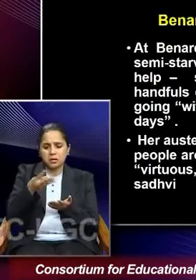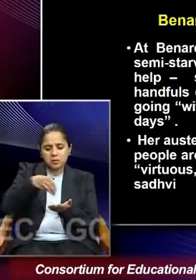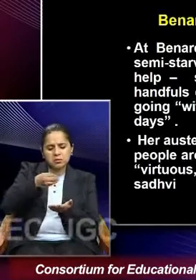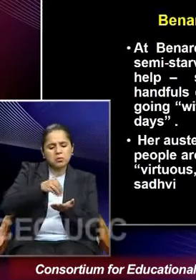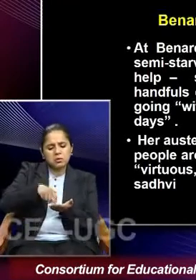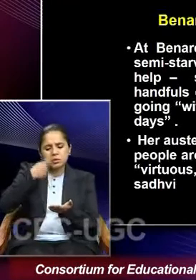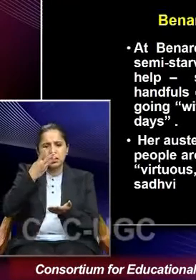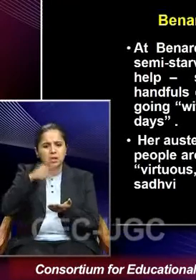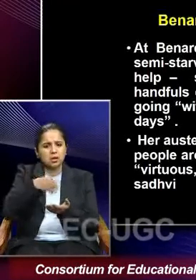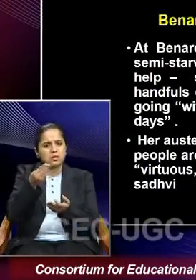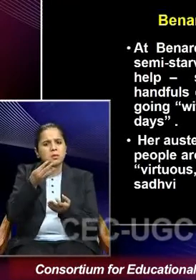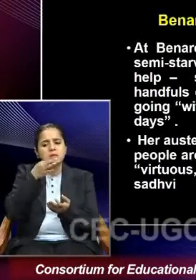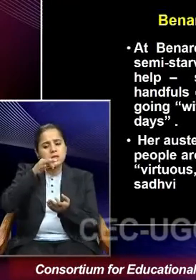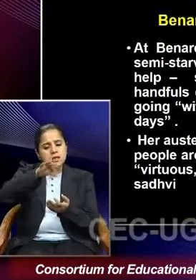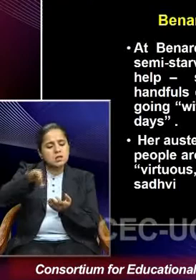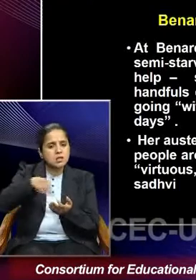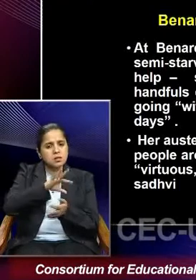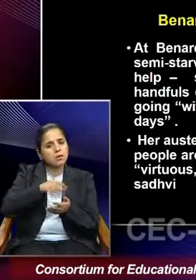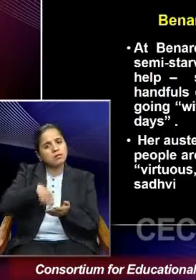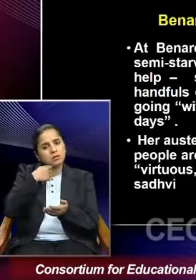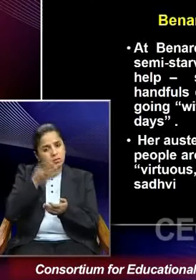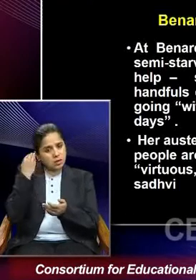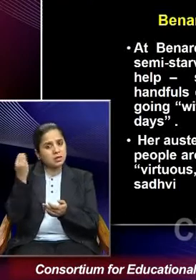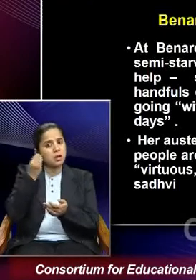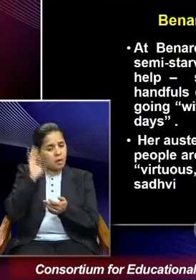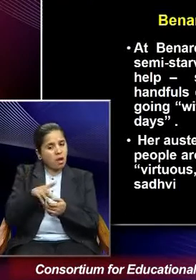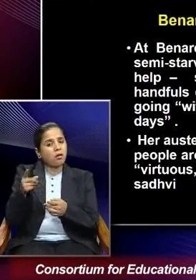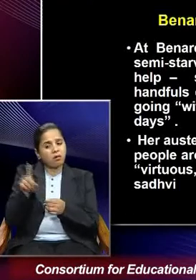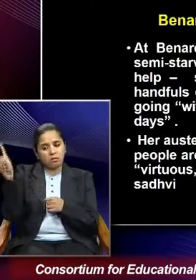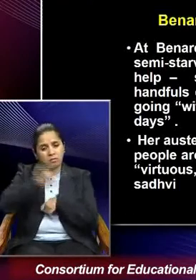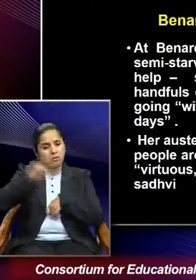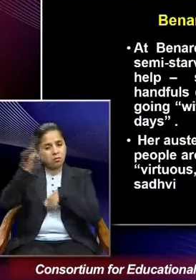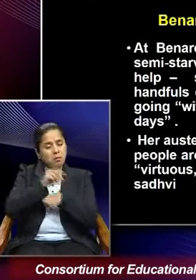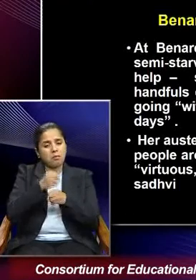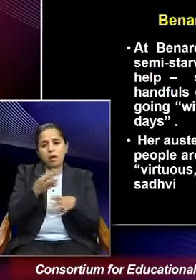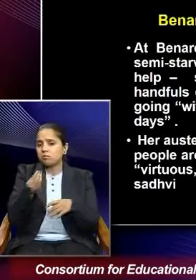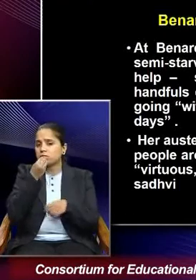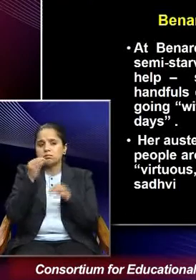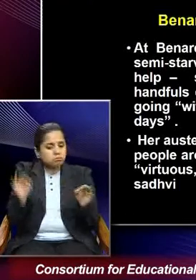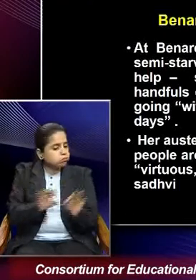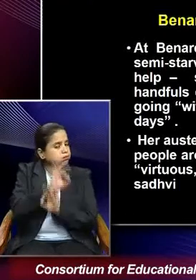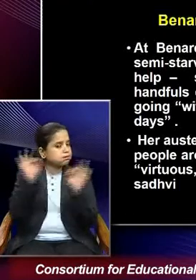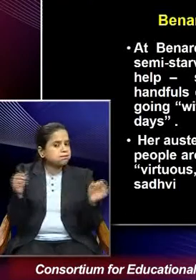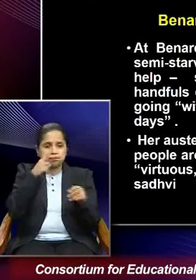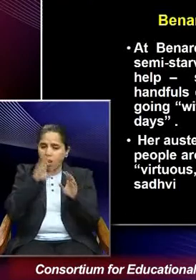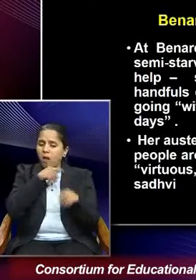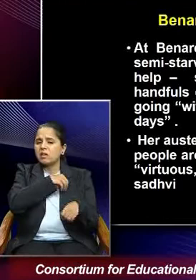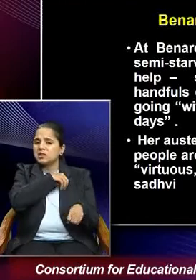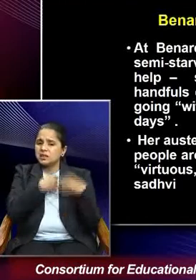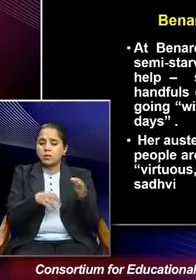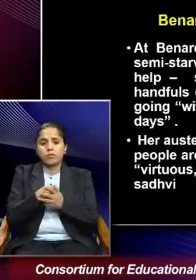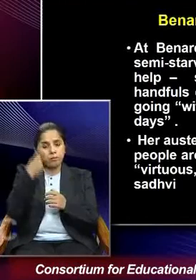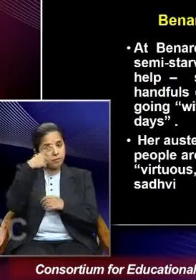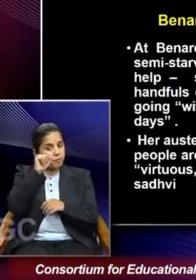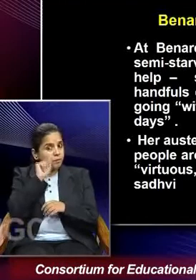salt and she even went without food for several days. And for this behaviour,